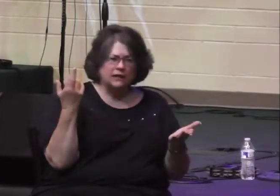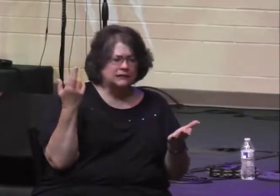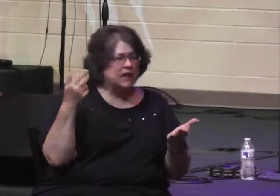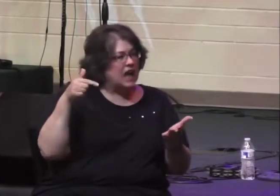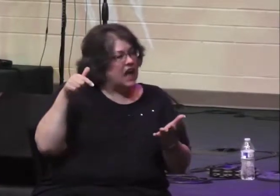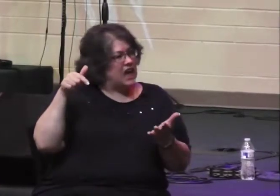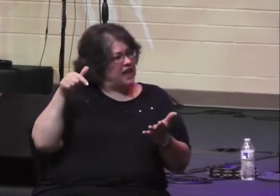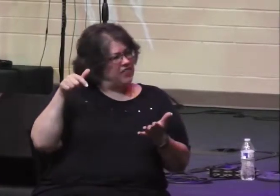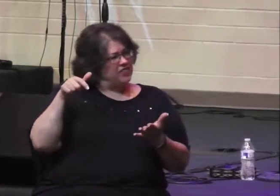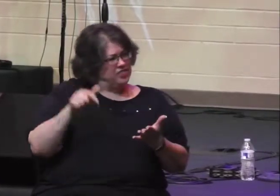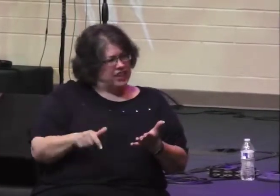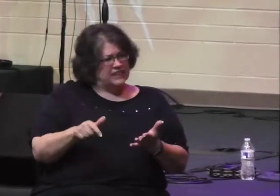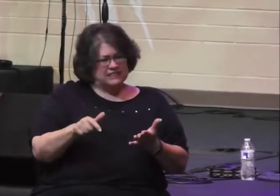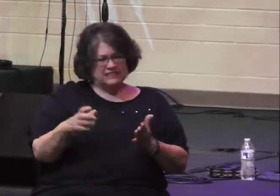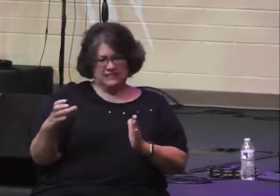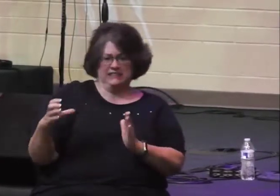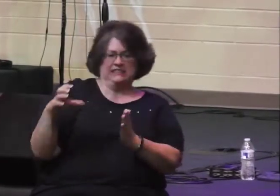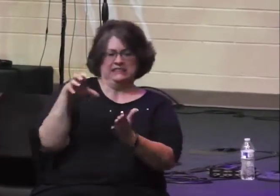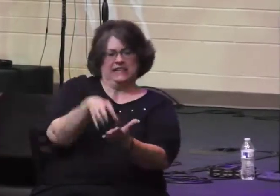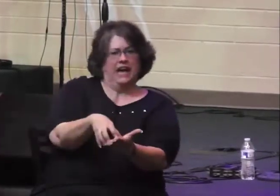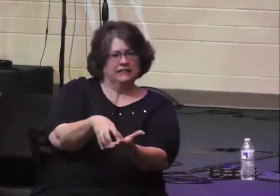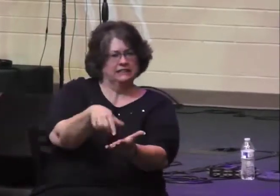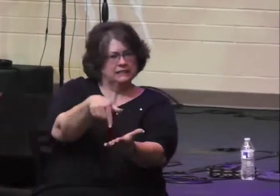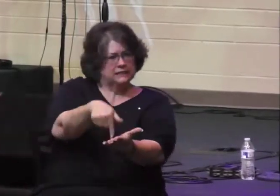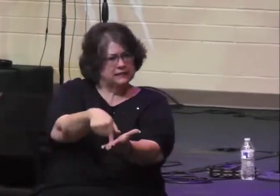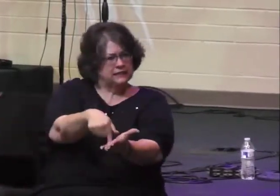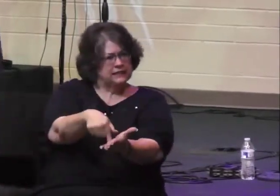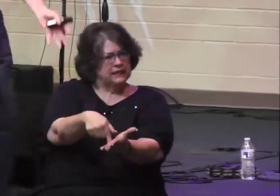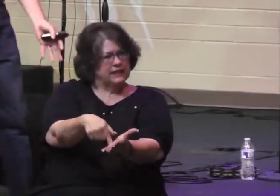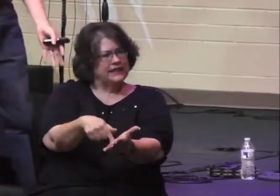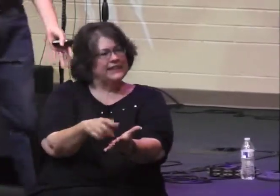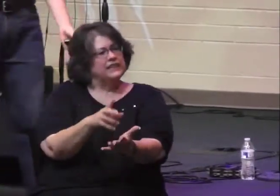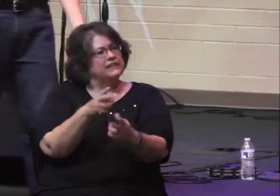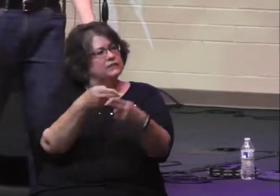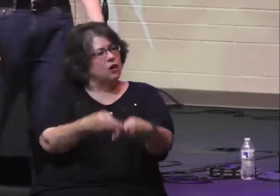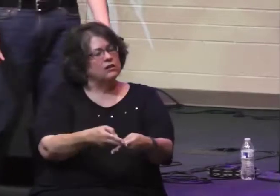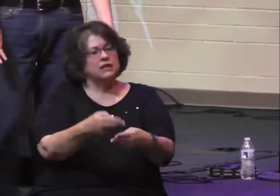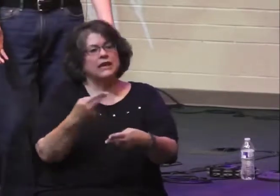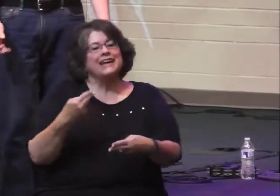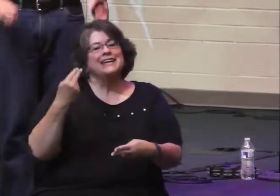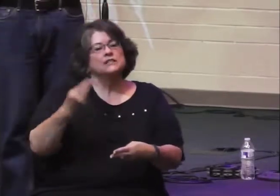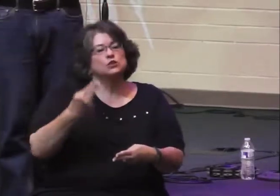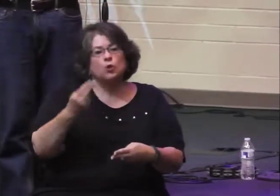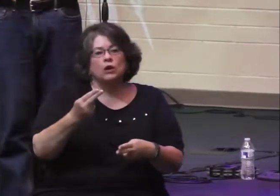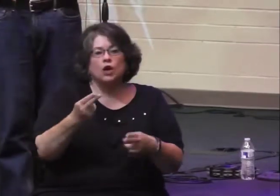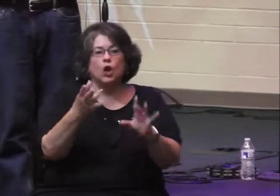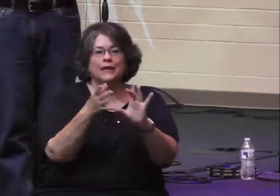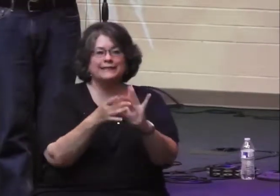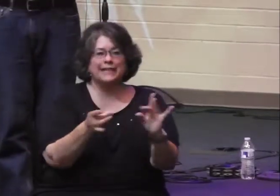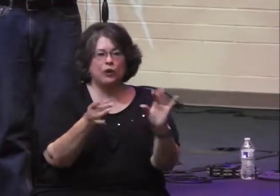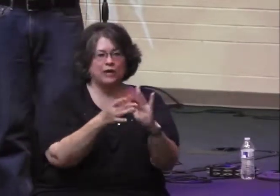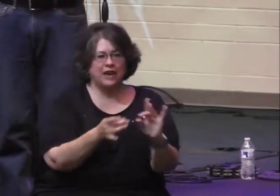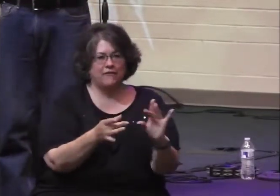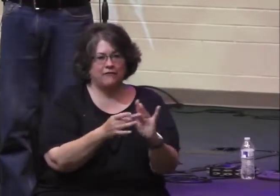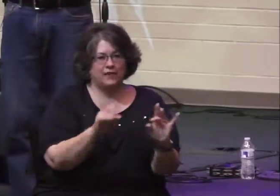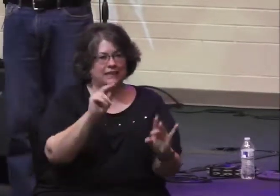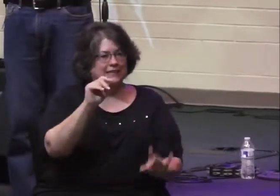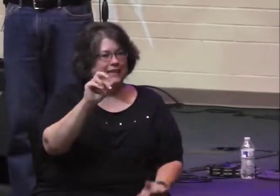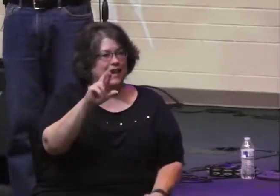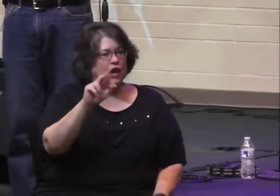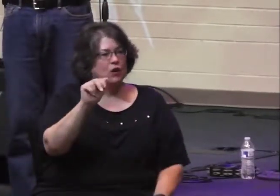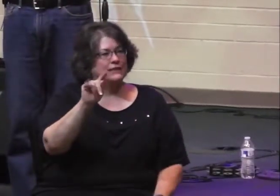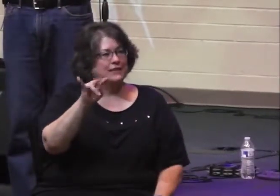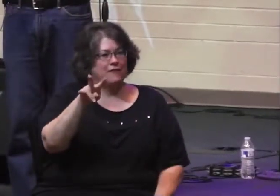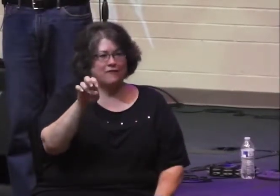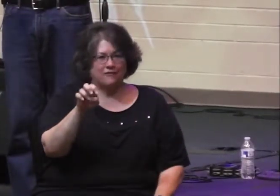on me that what we're reading here, the genre of biblical literature is what we call historical narrative. So